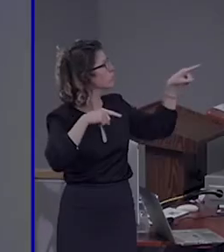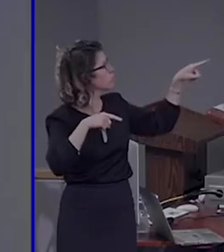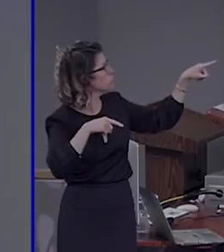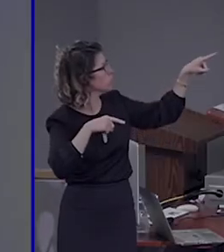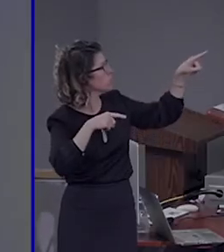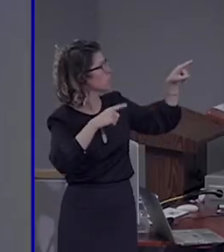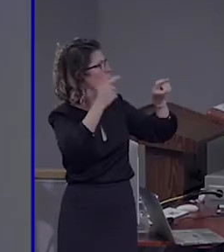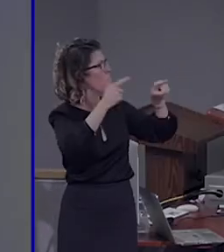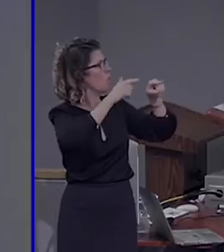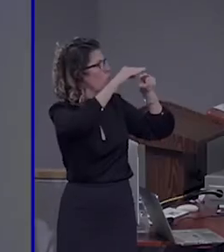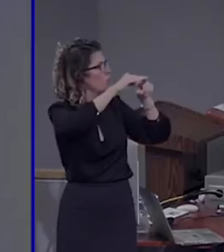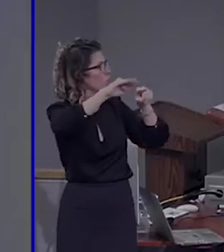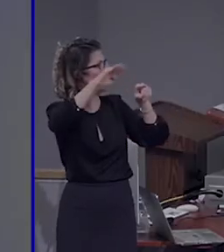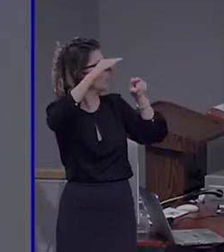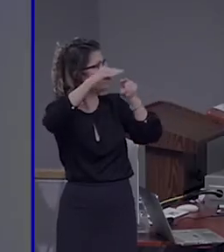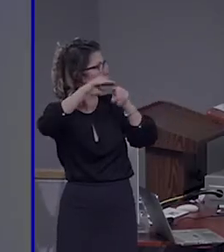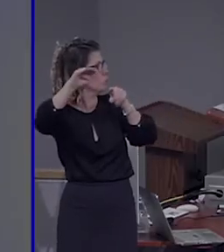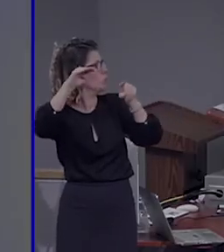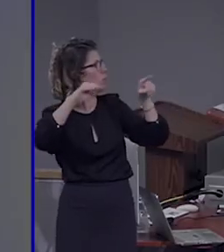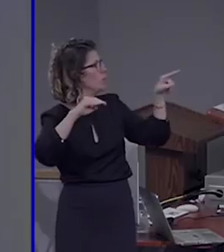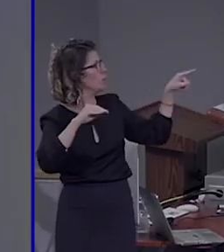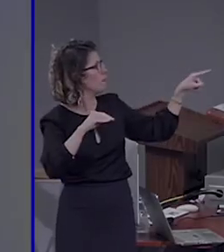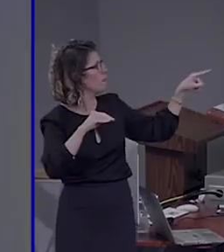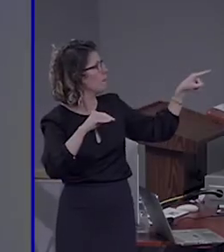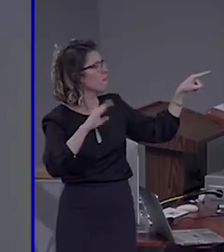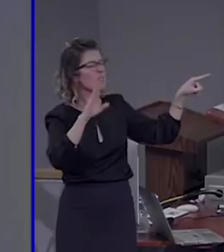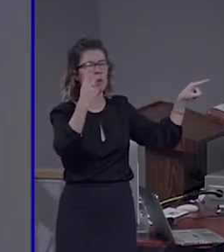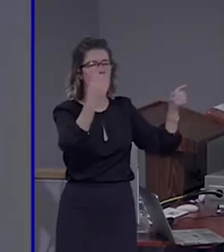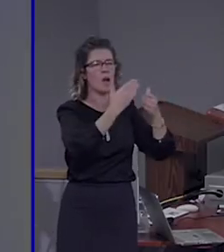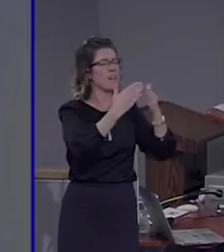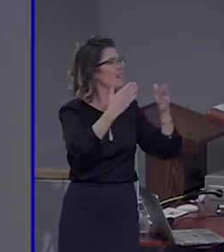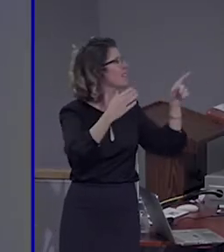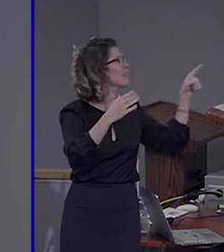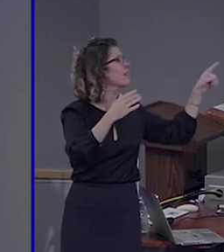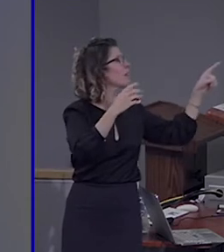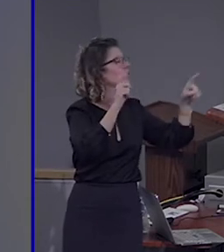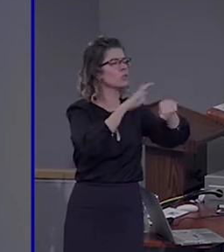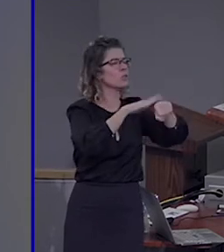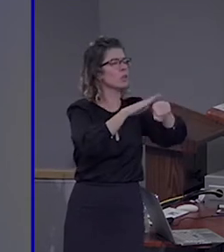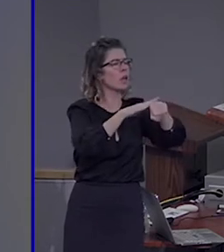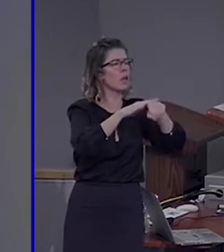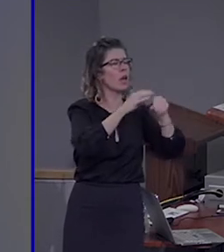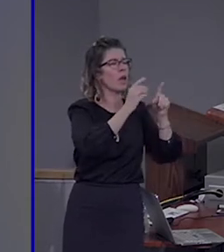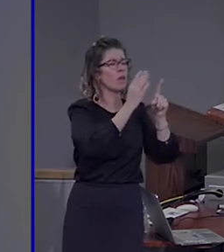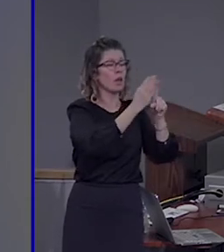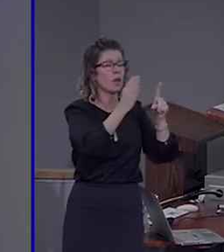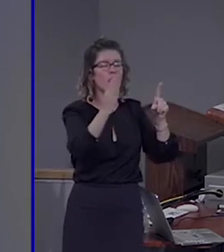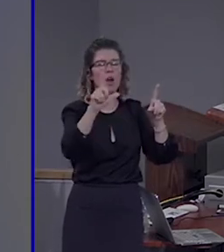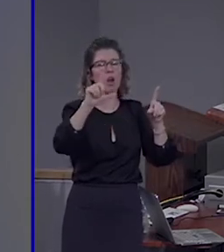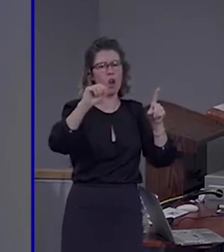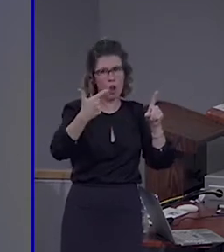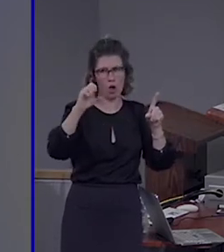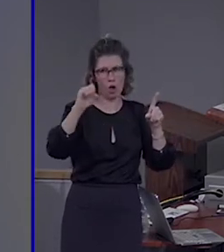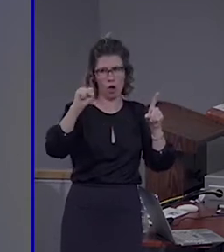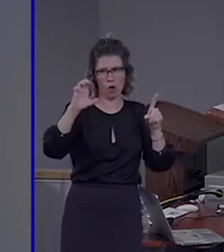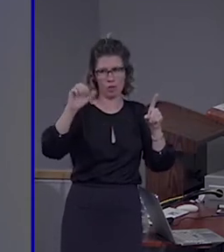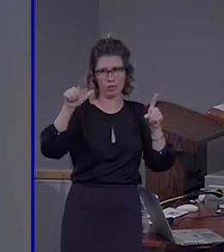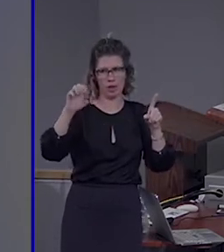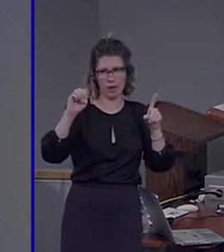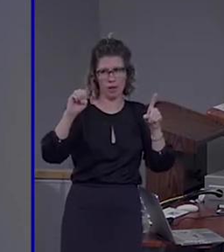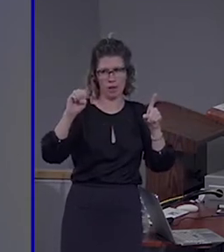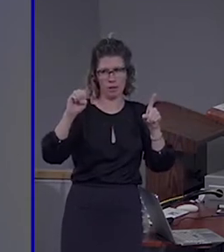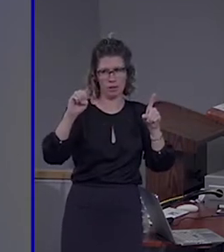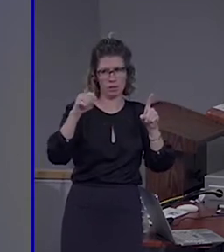in all of these regions. One thing, this is a log scale, and I'll come back to that. The effect is